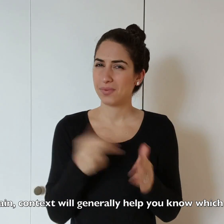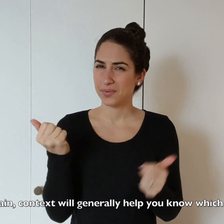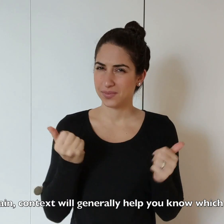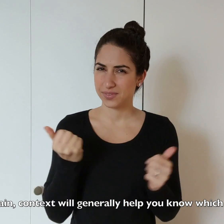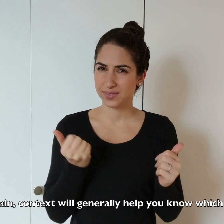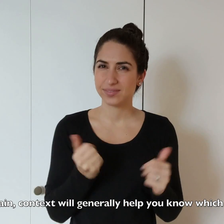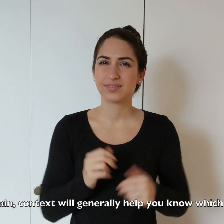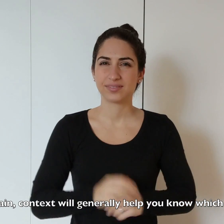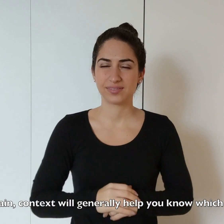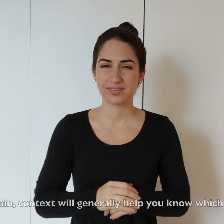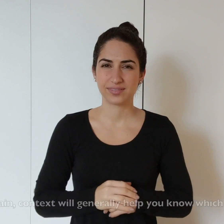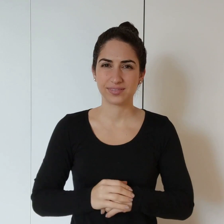which meaning.